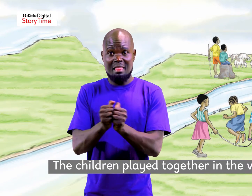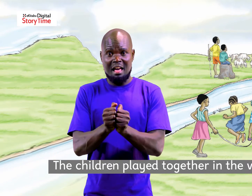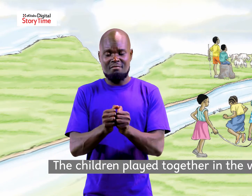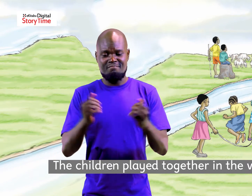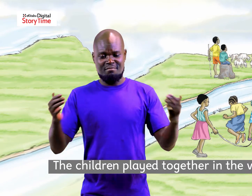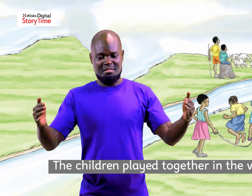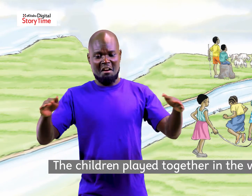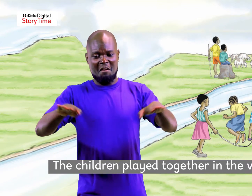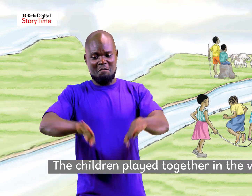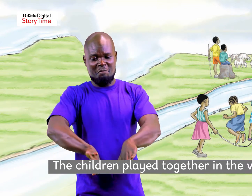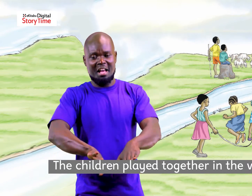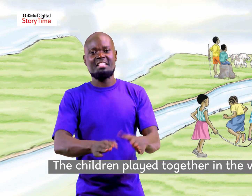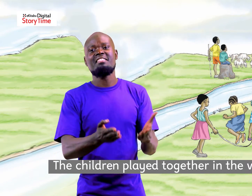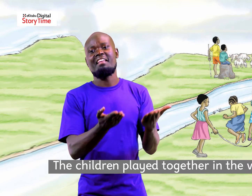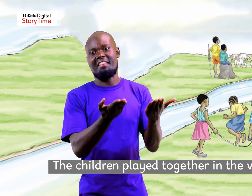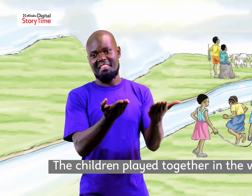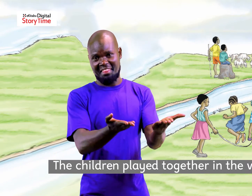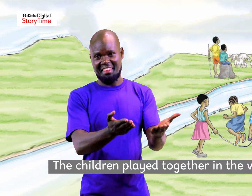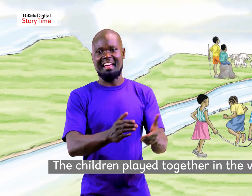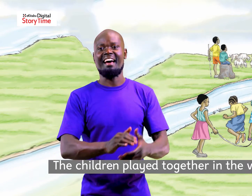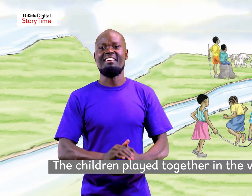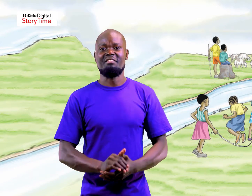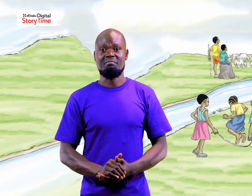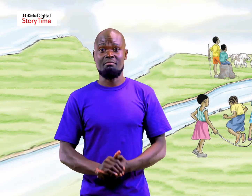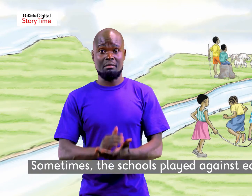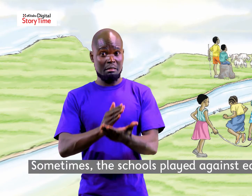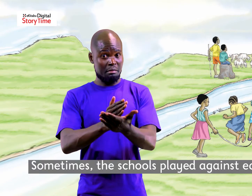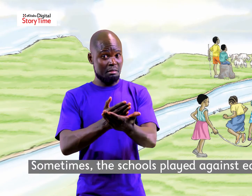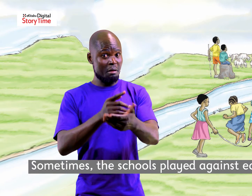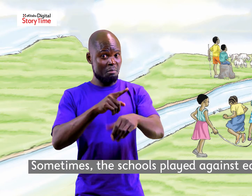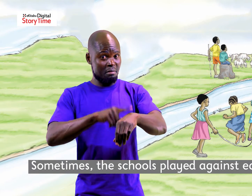the children played together in the valley